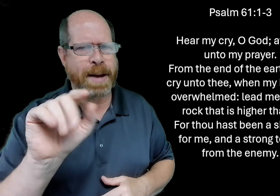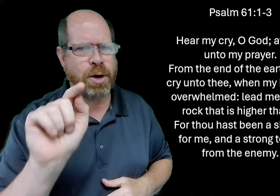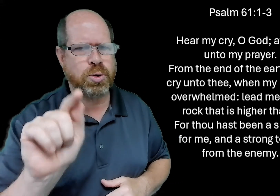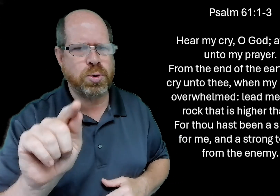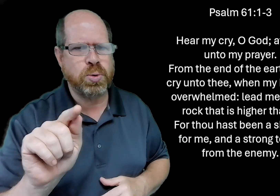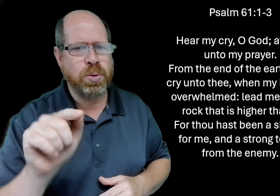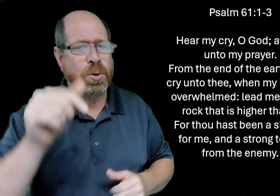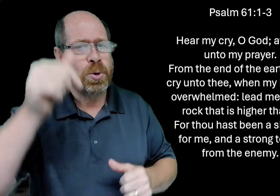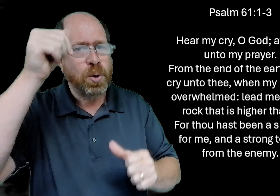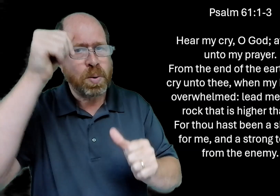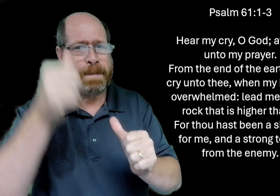i want to remind you